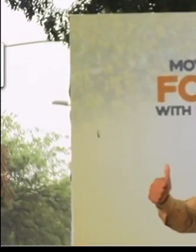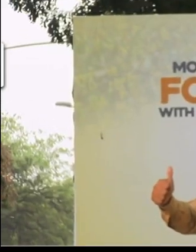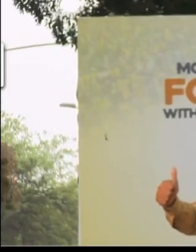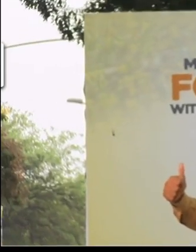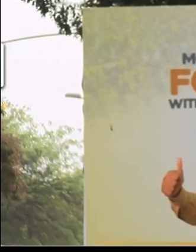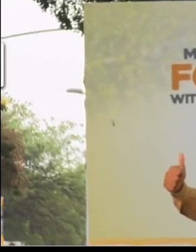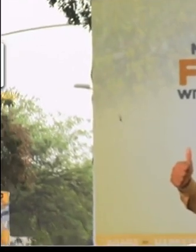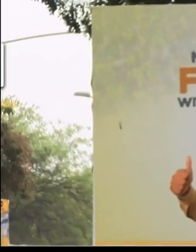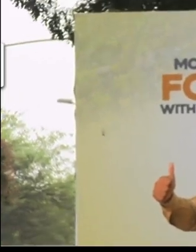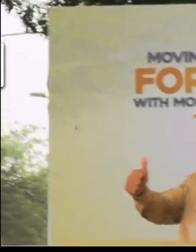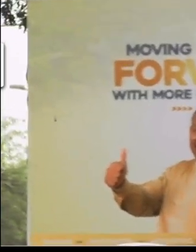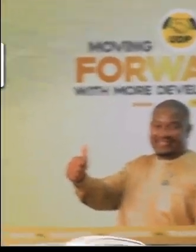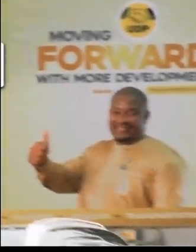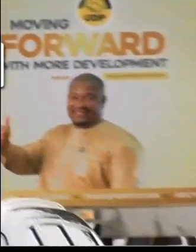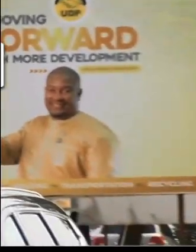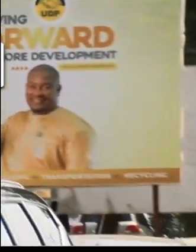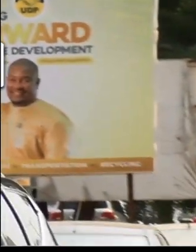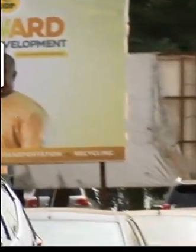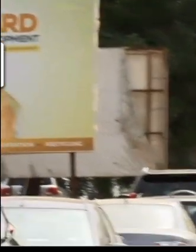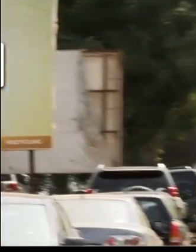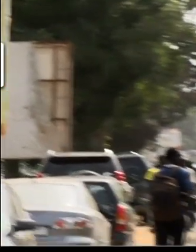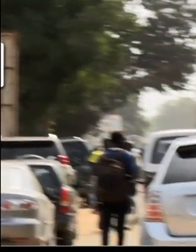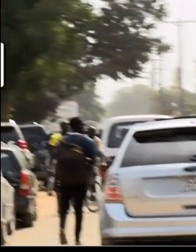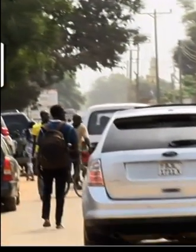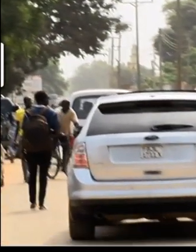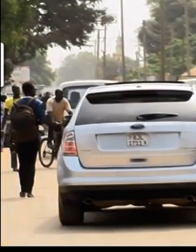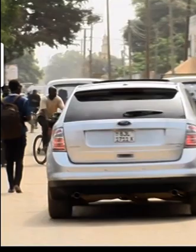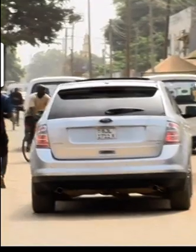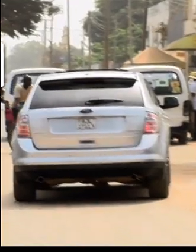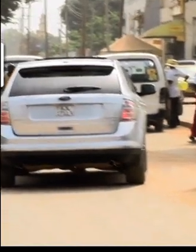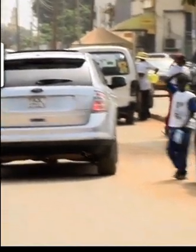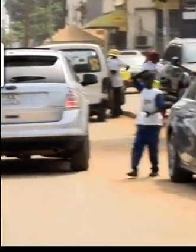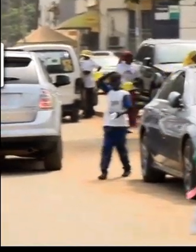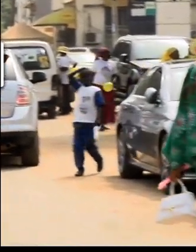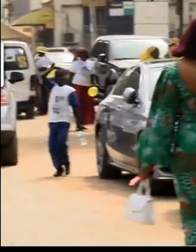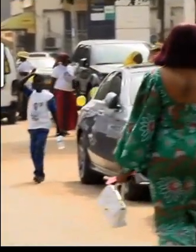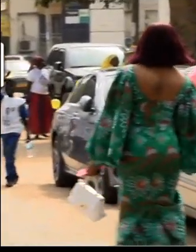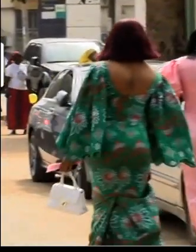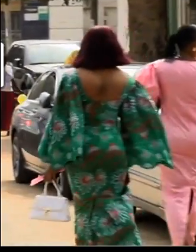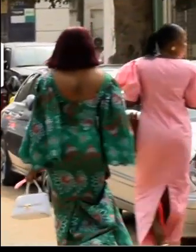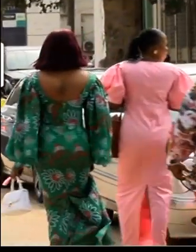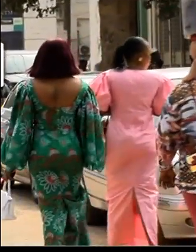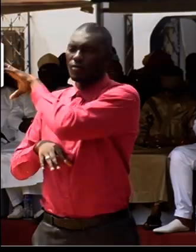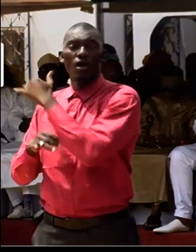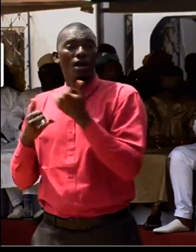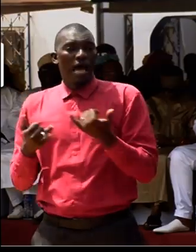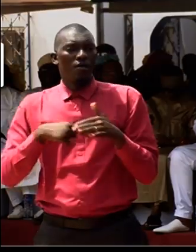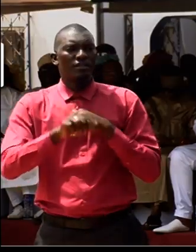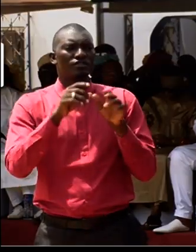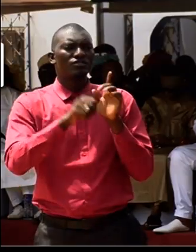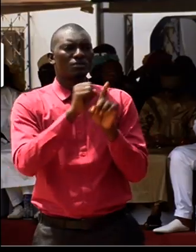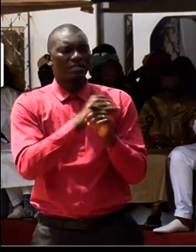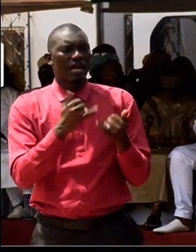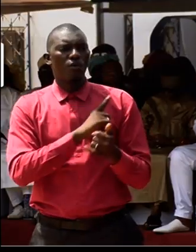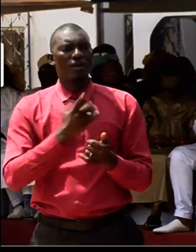municipalities and our area councils. In this case, we have